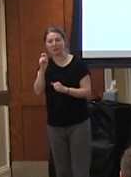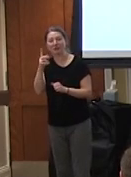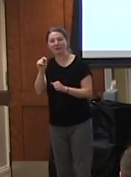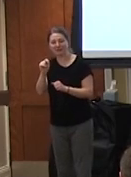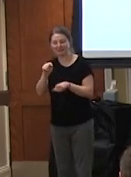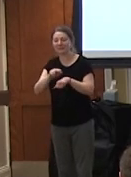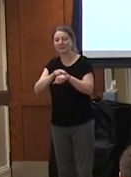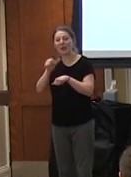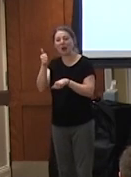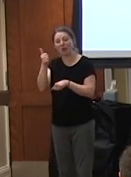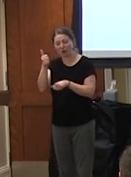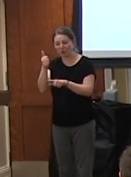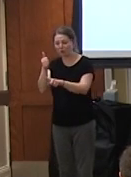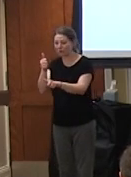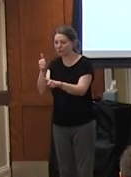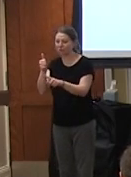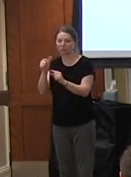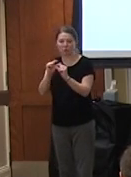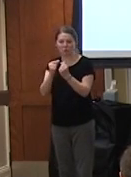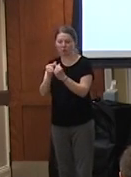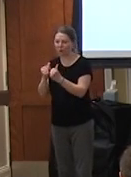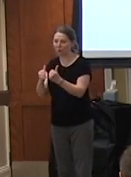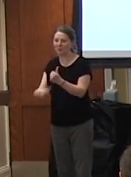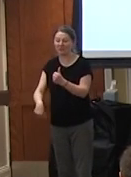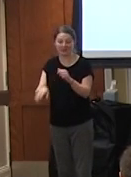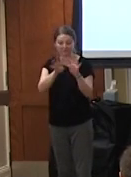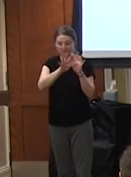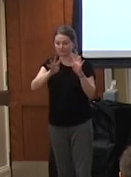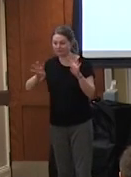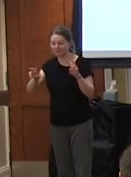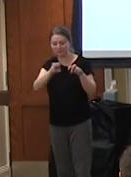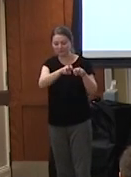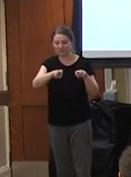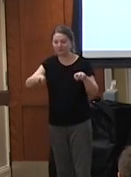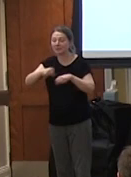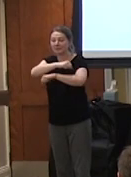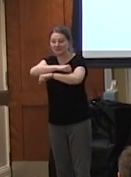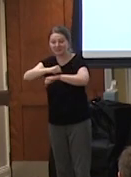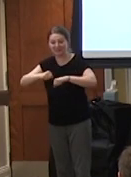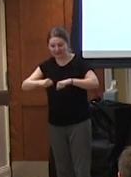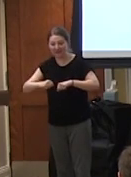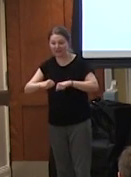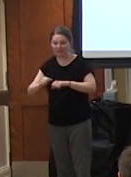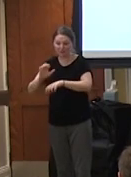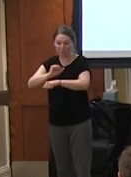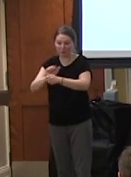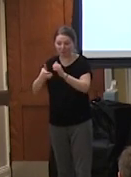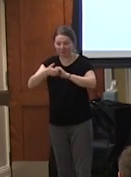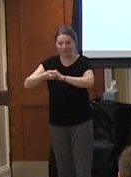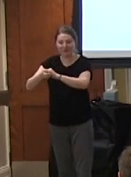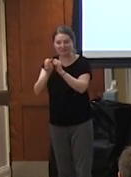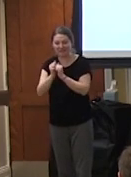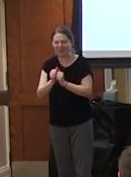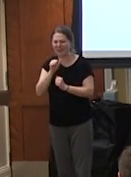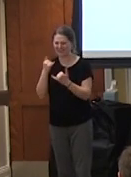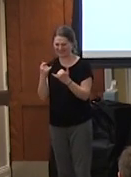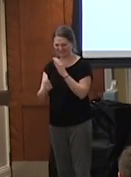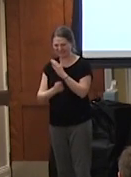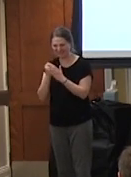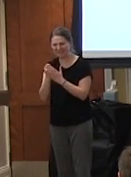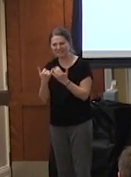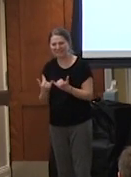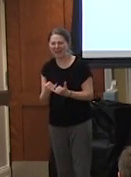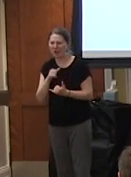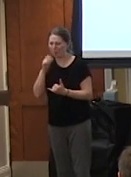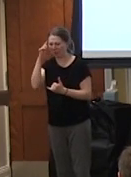groups coming together on stage i don't know if that can happen today as easily because i think